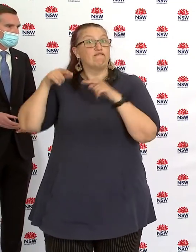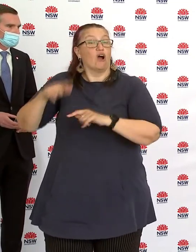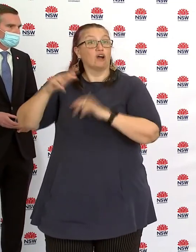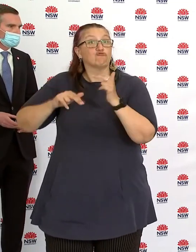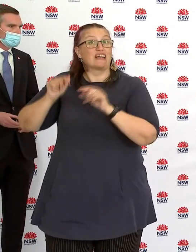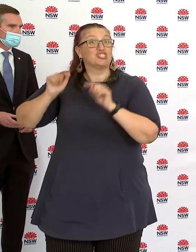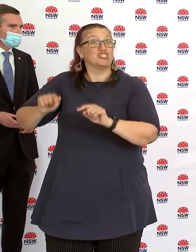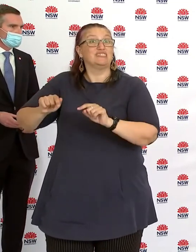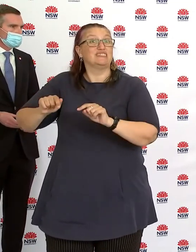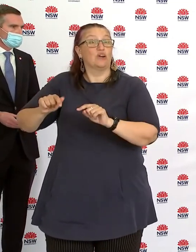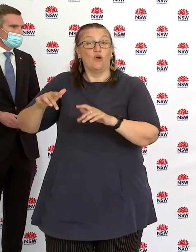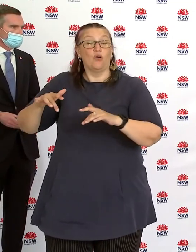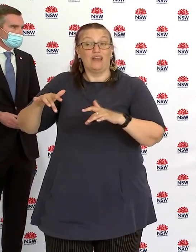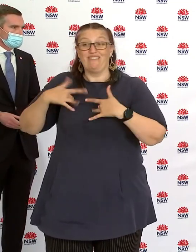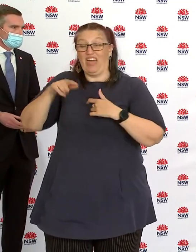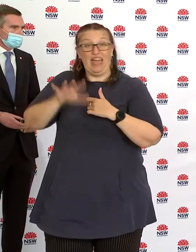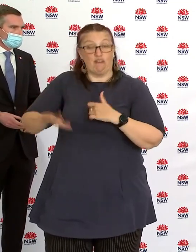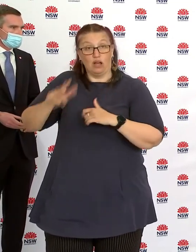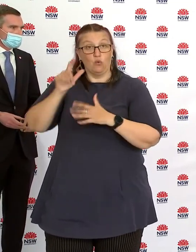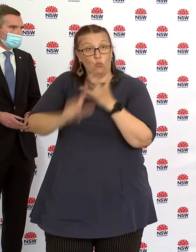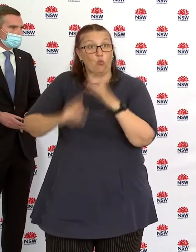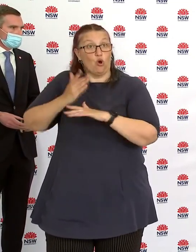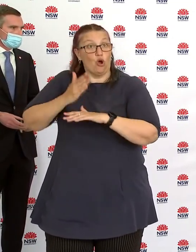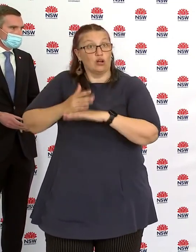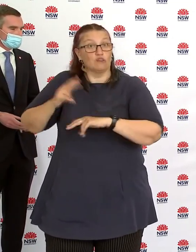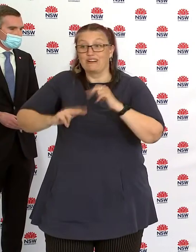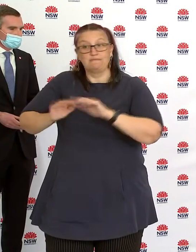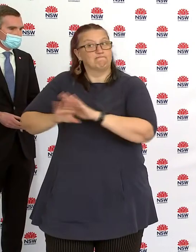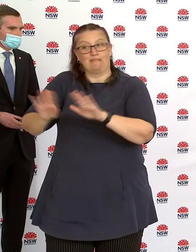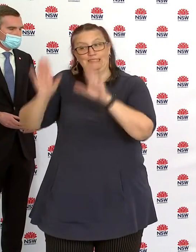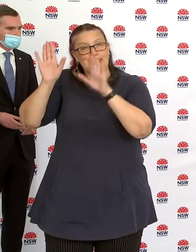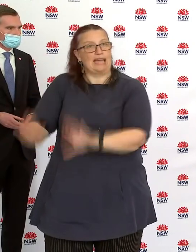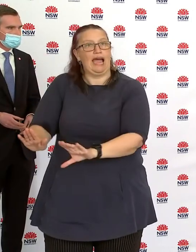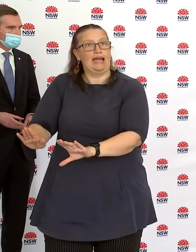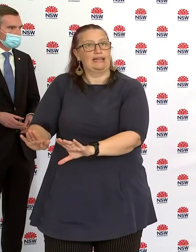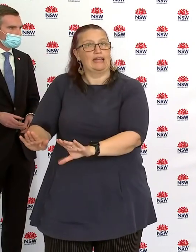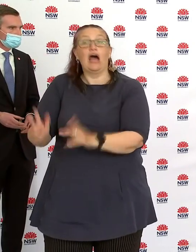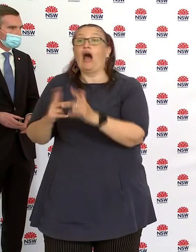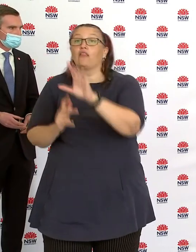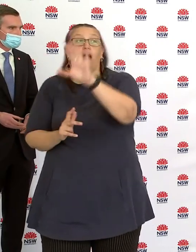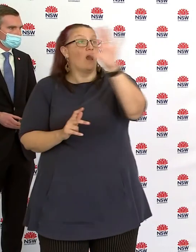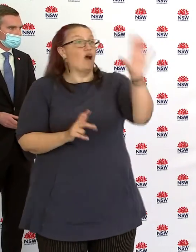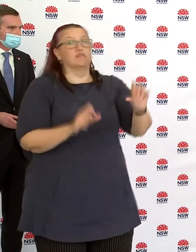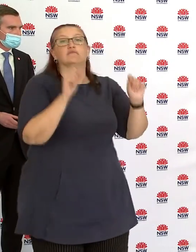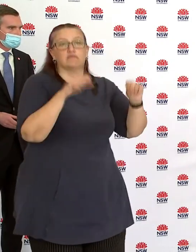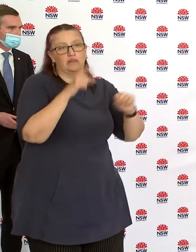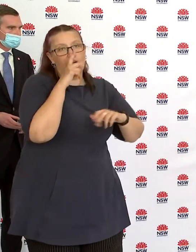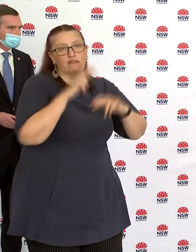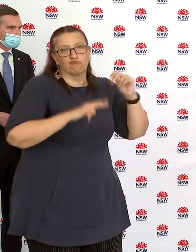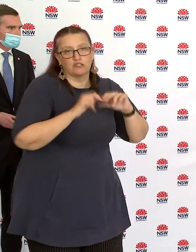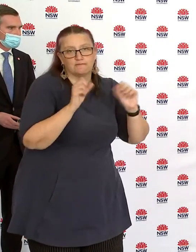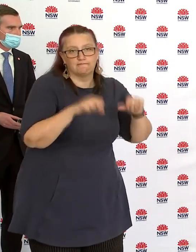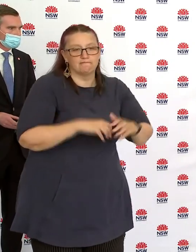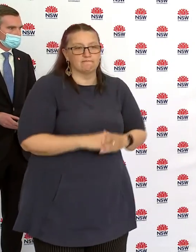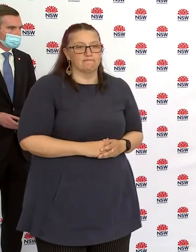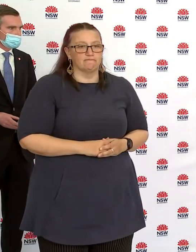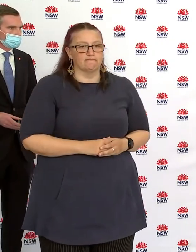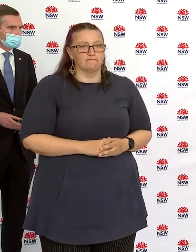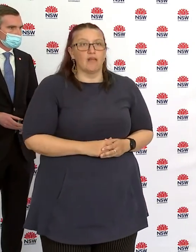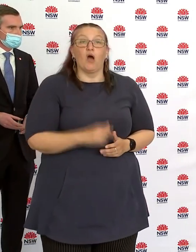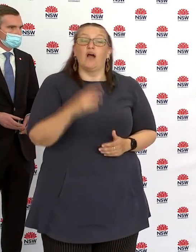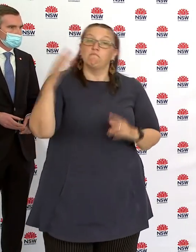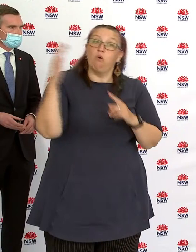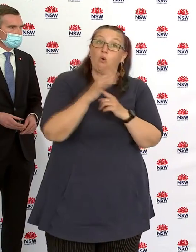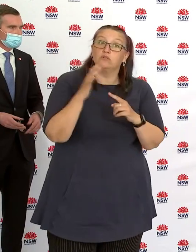those LGAs. For the rest of the sector, what we are focused on is making sure that there is no contact with households and tradies,